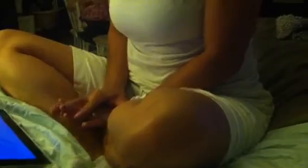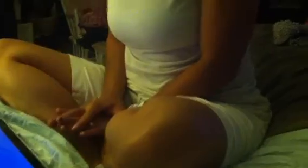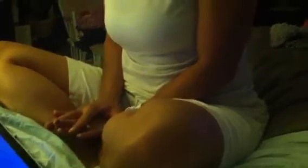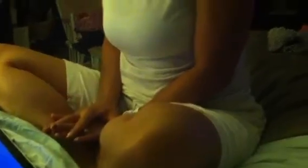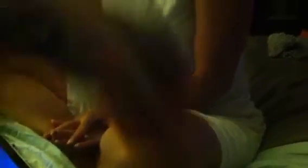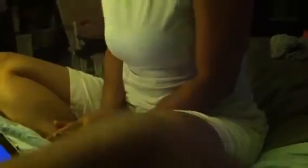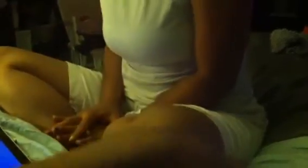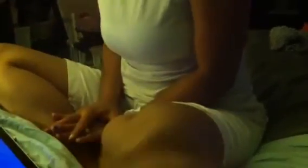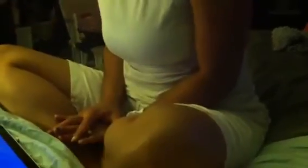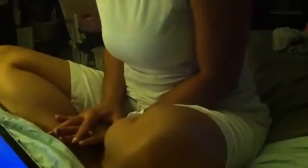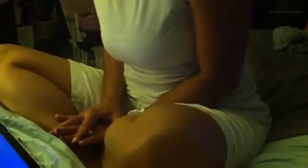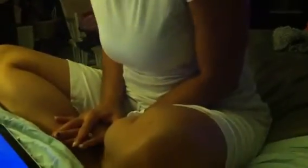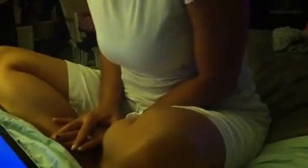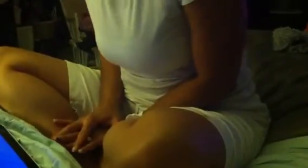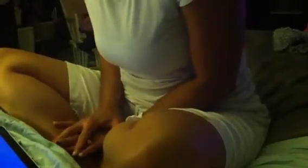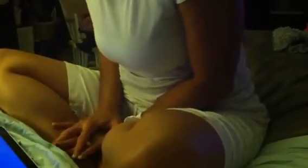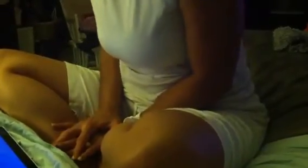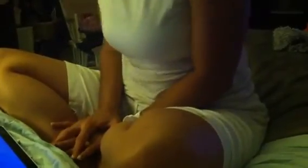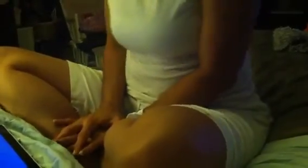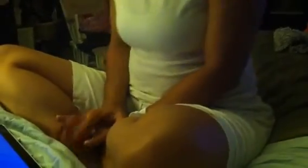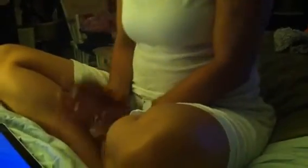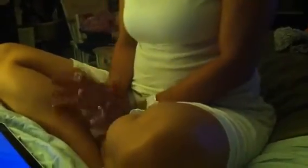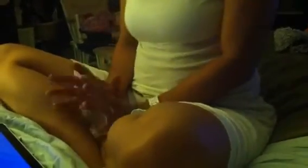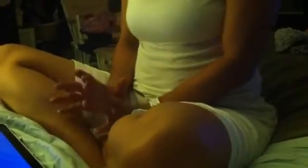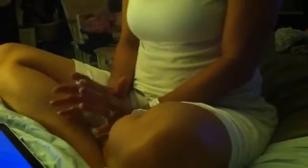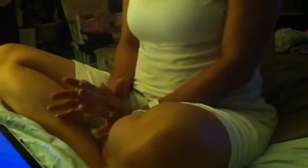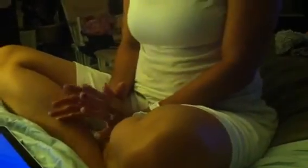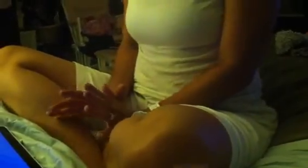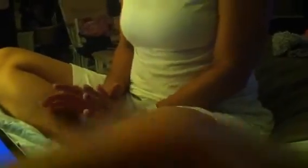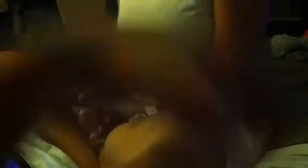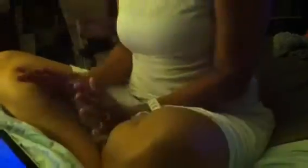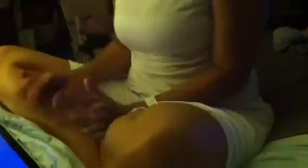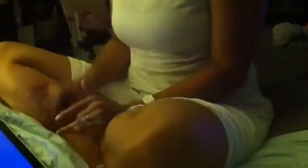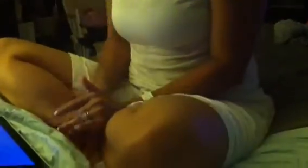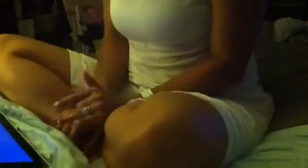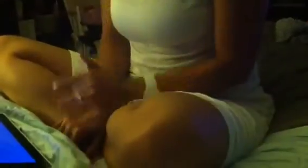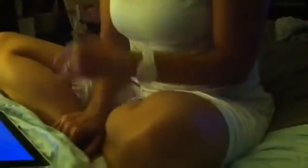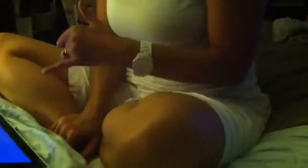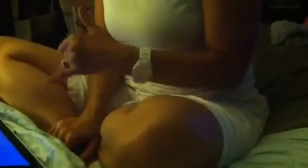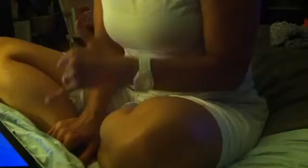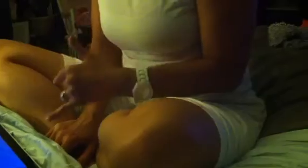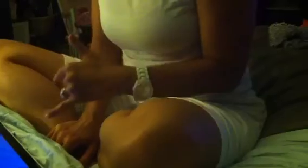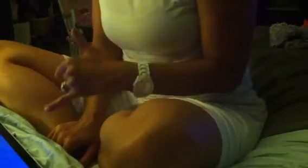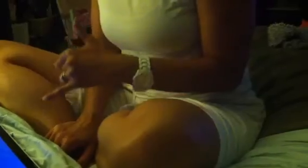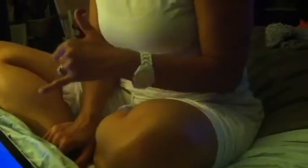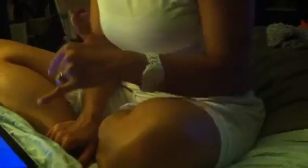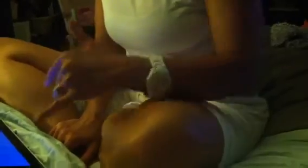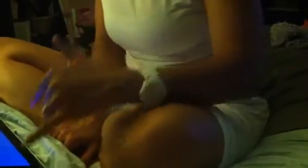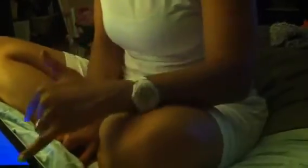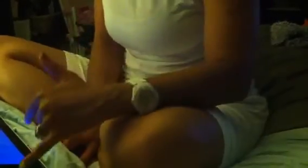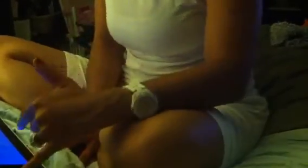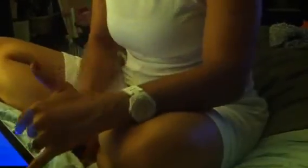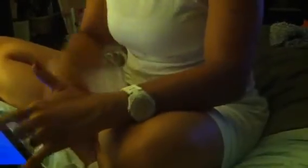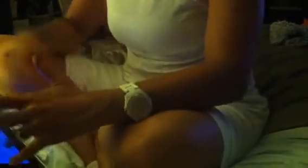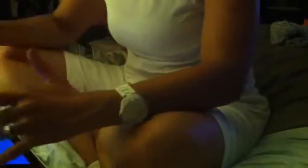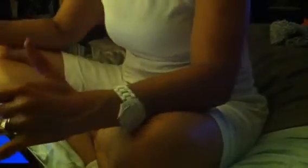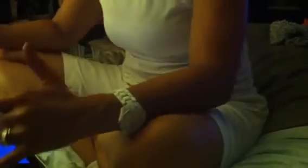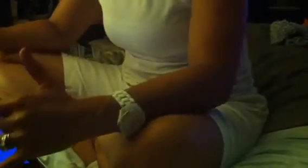right. When you let me believe that you were incomplete without me